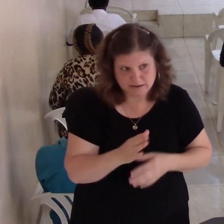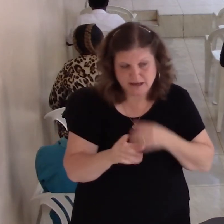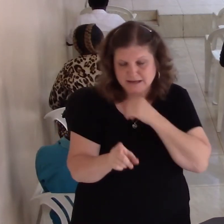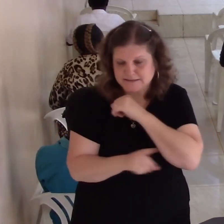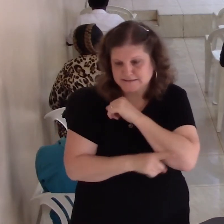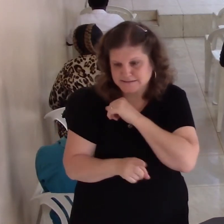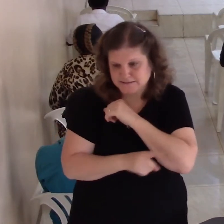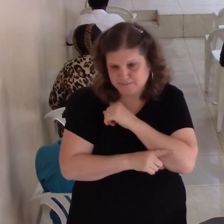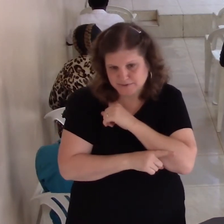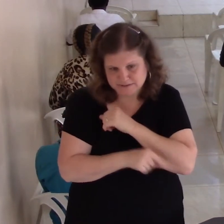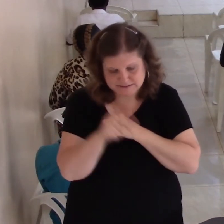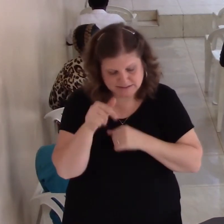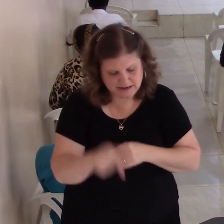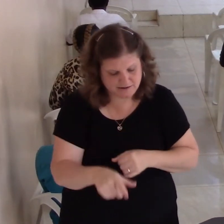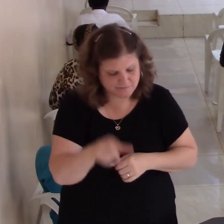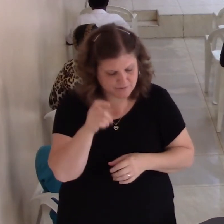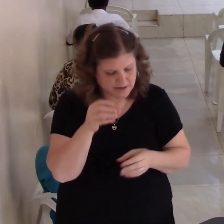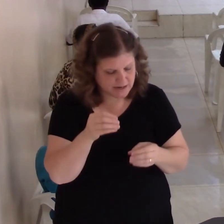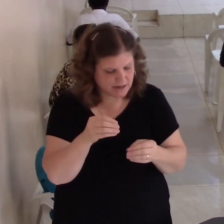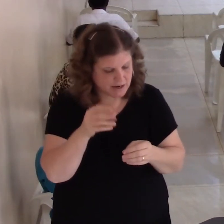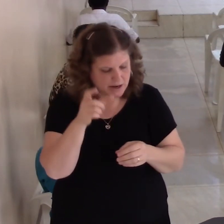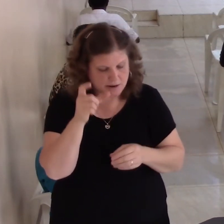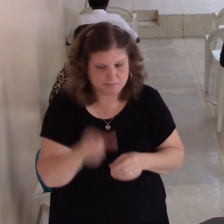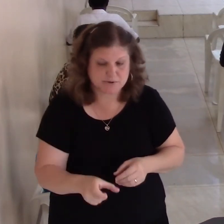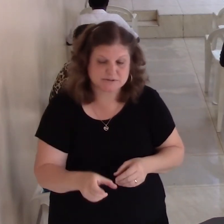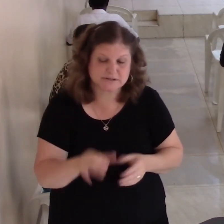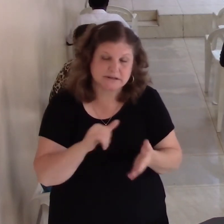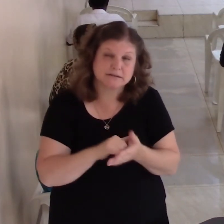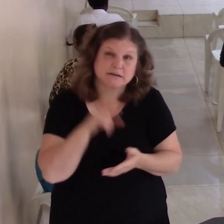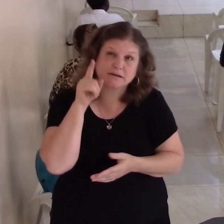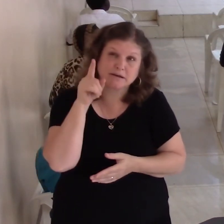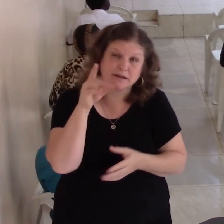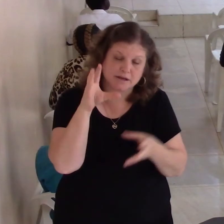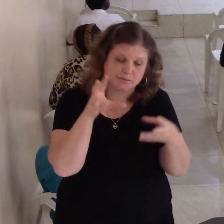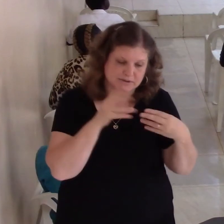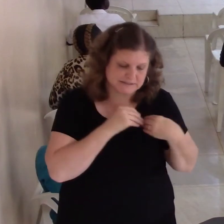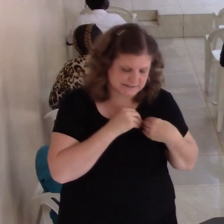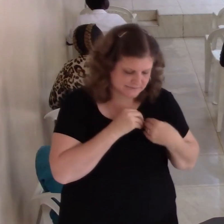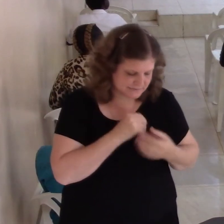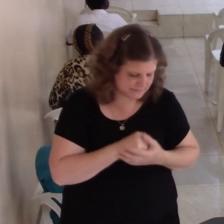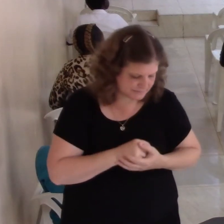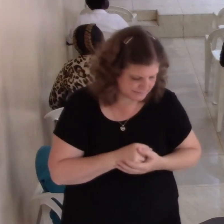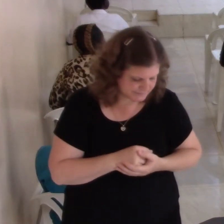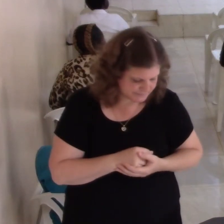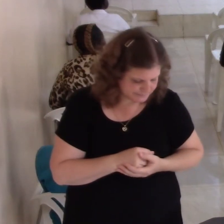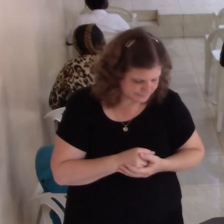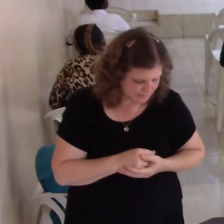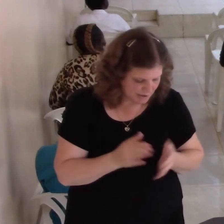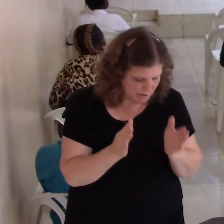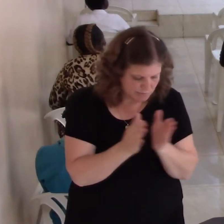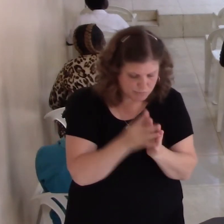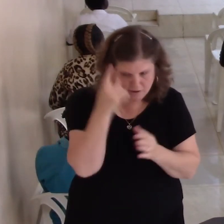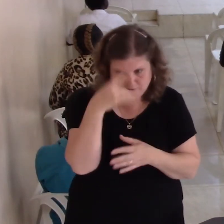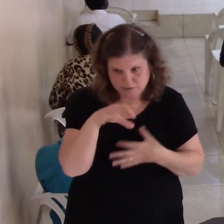And so, we need to pray for spiritual matters. Because God works through circumstances.